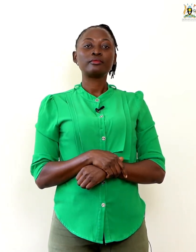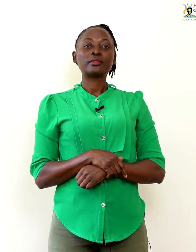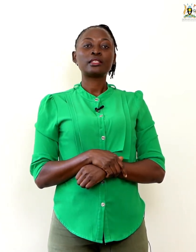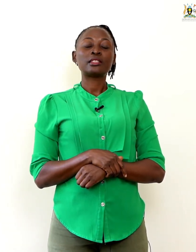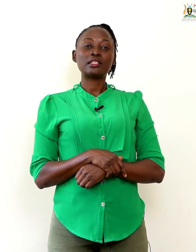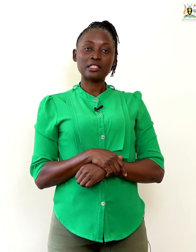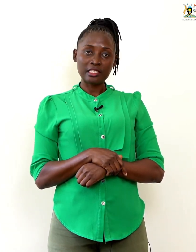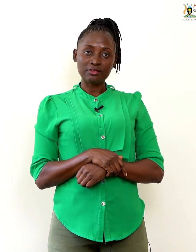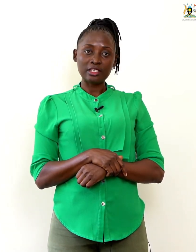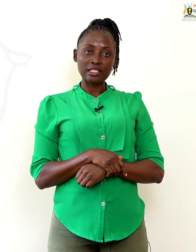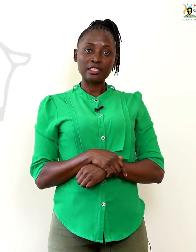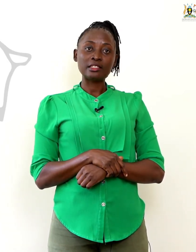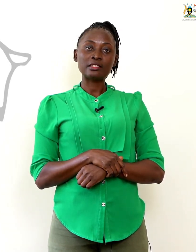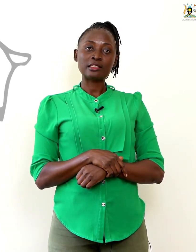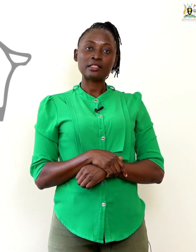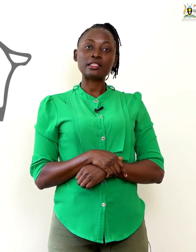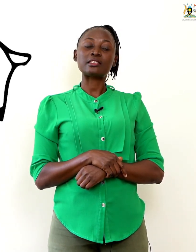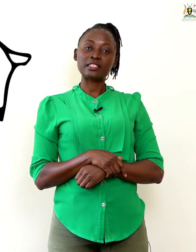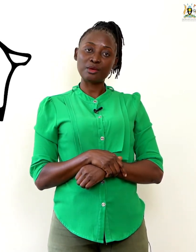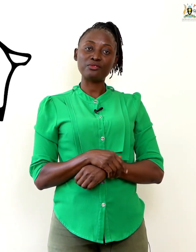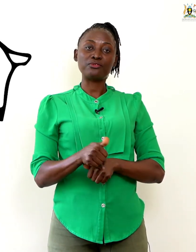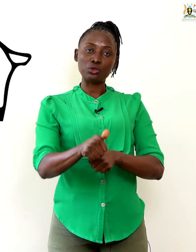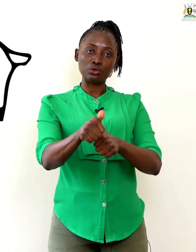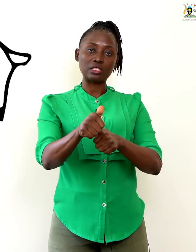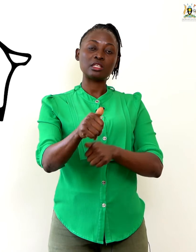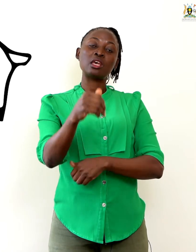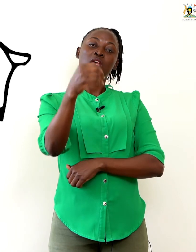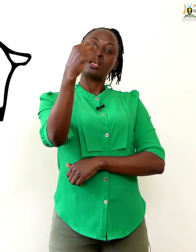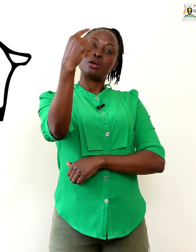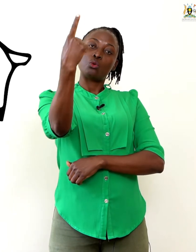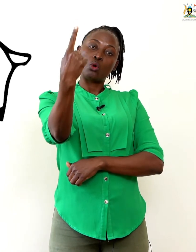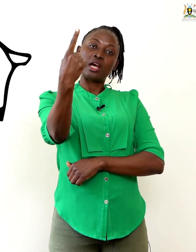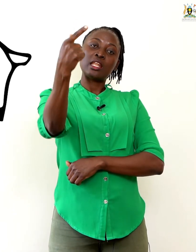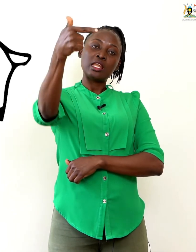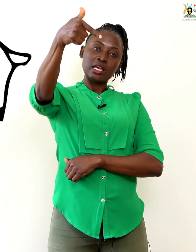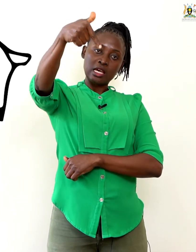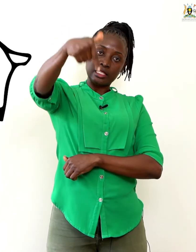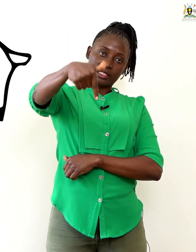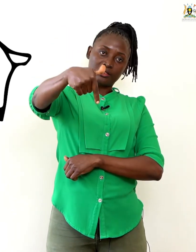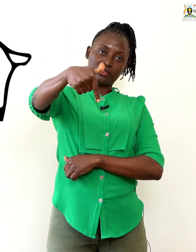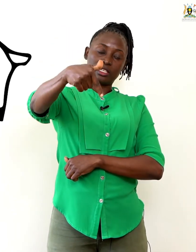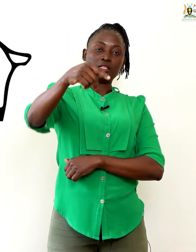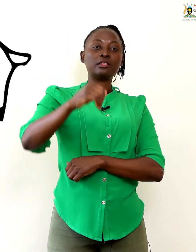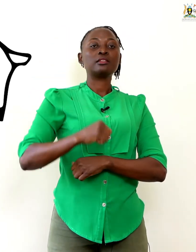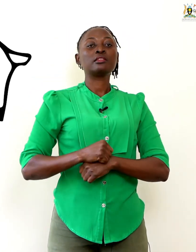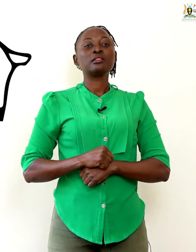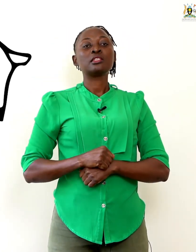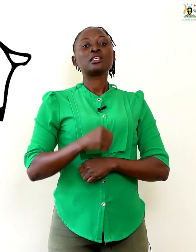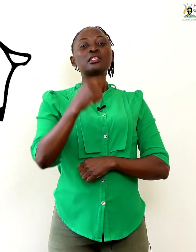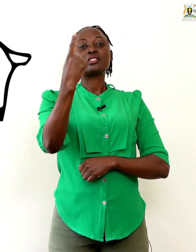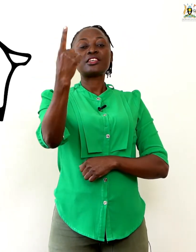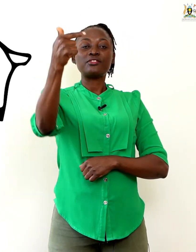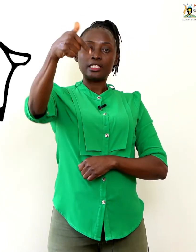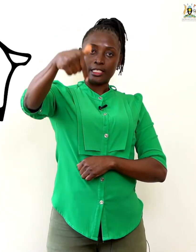Then 17. The same follows. 1 and 7. 17.